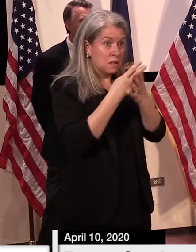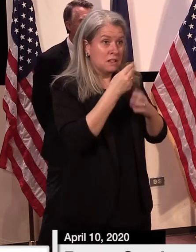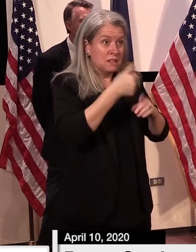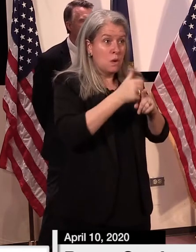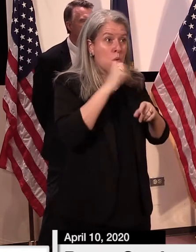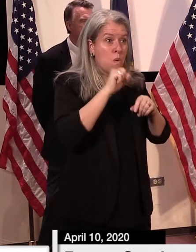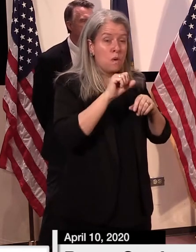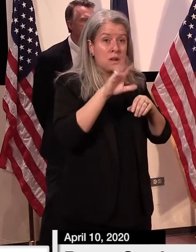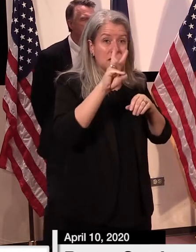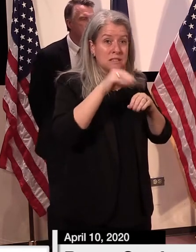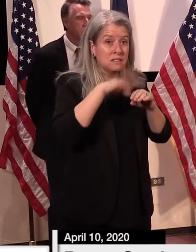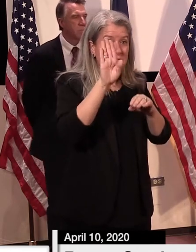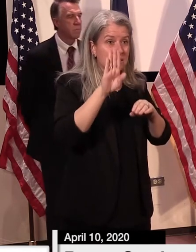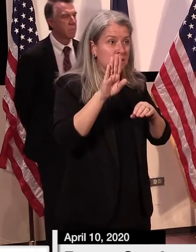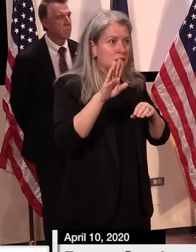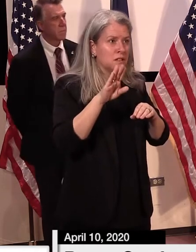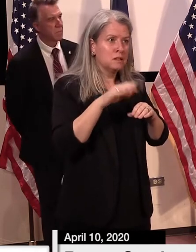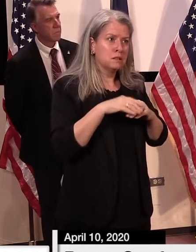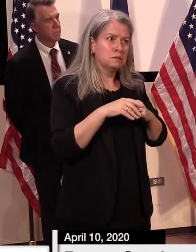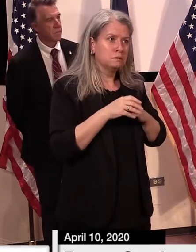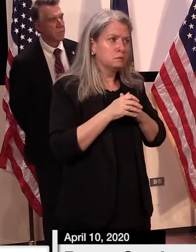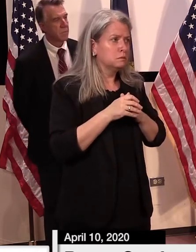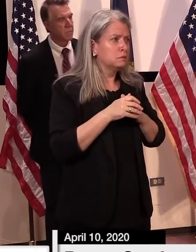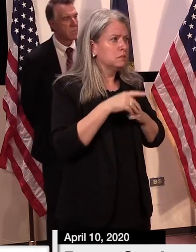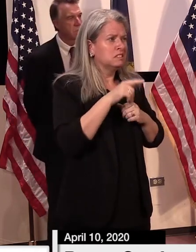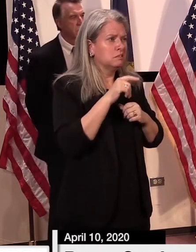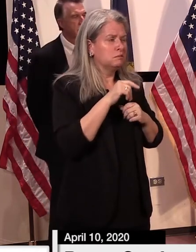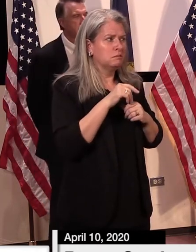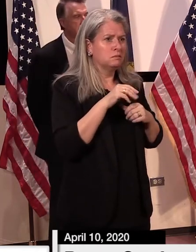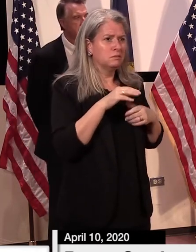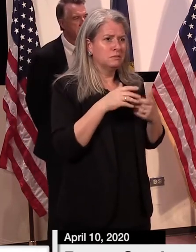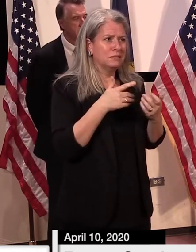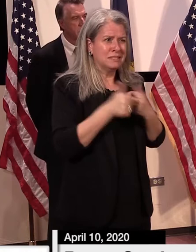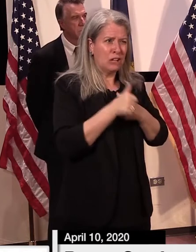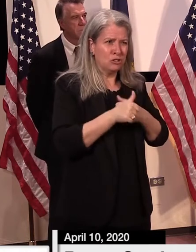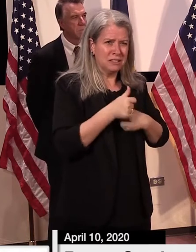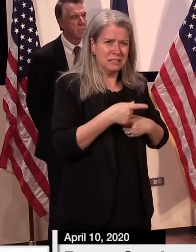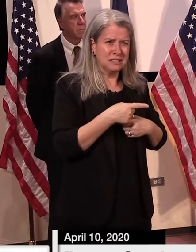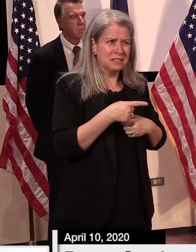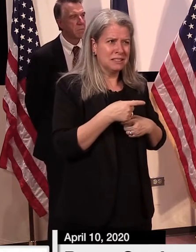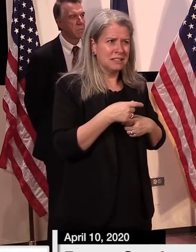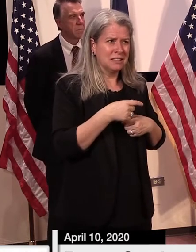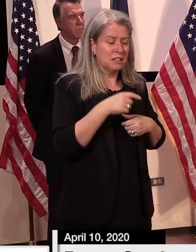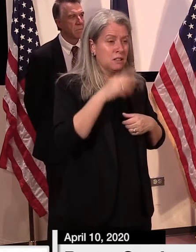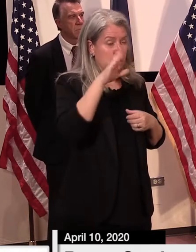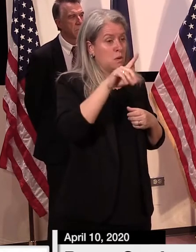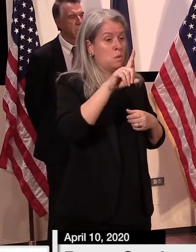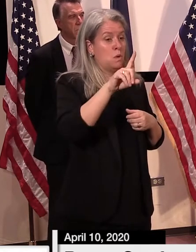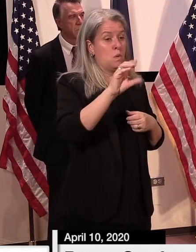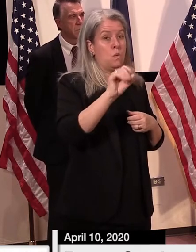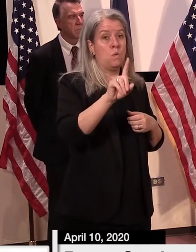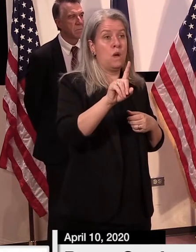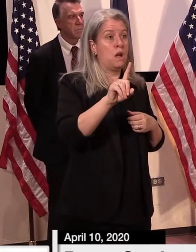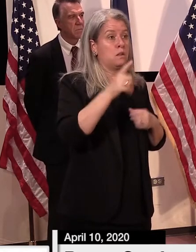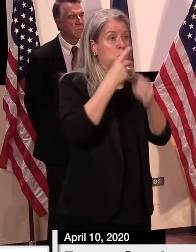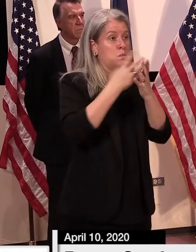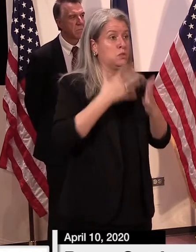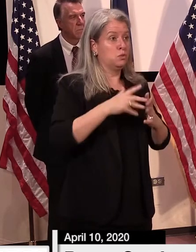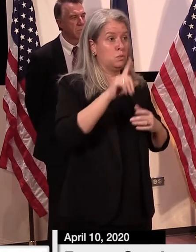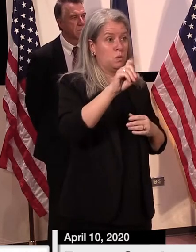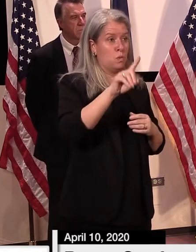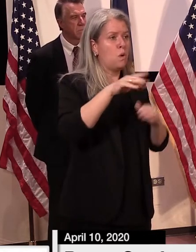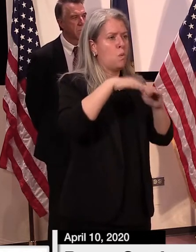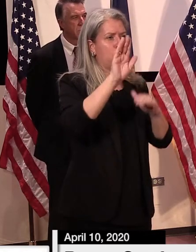that we're not going to release to the public. 101 individuals in our prison population are over